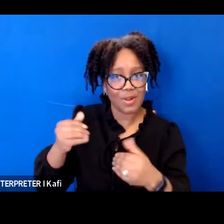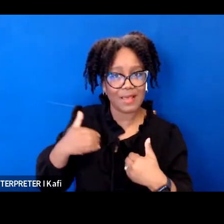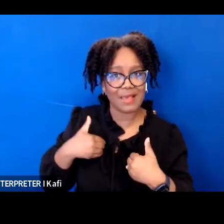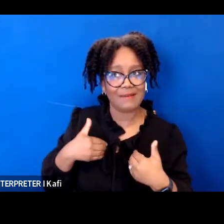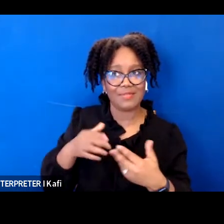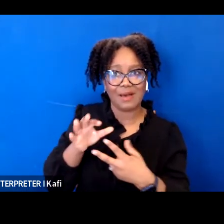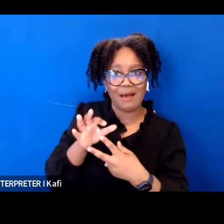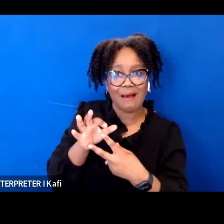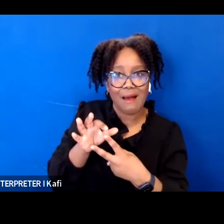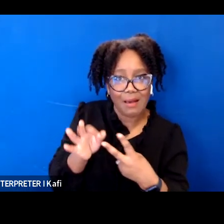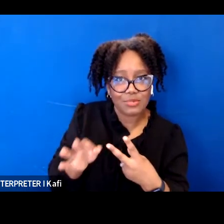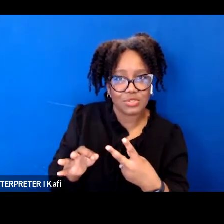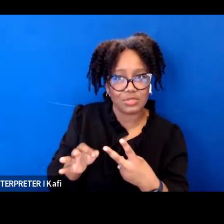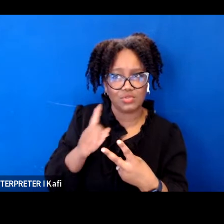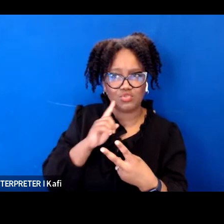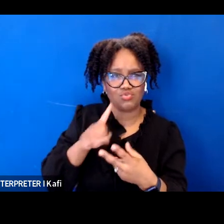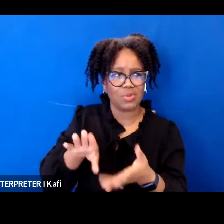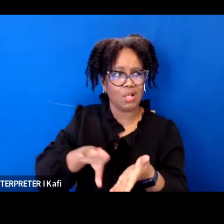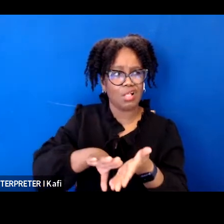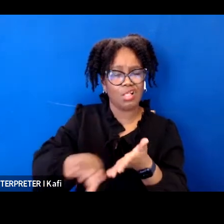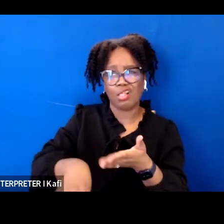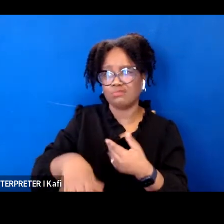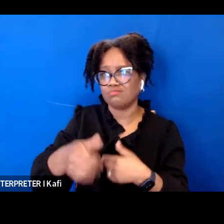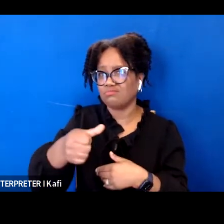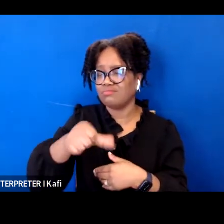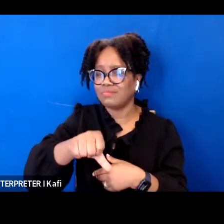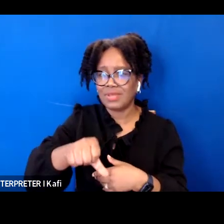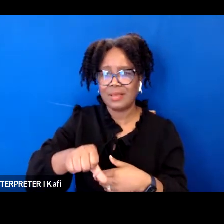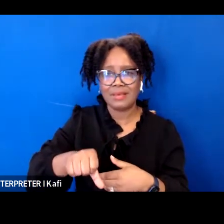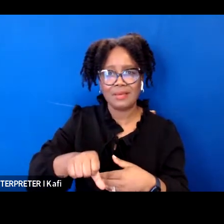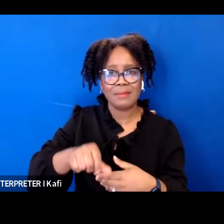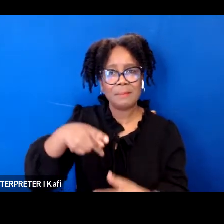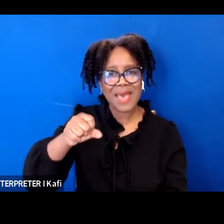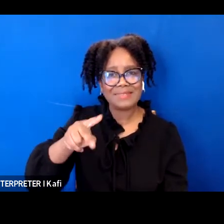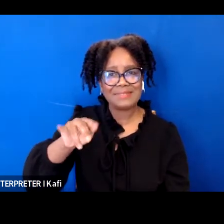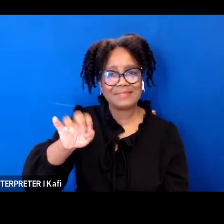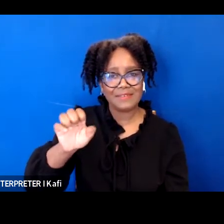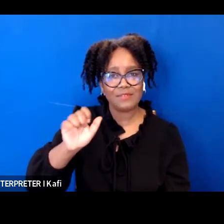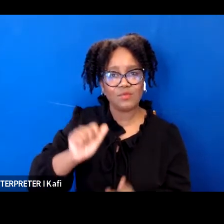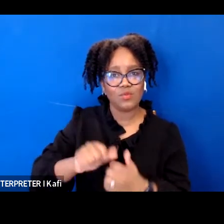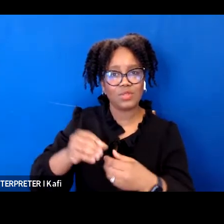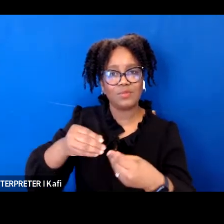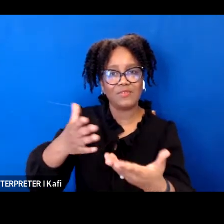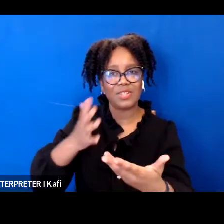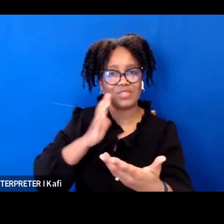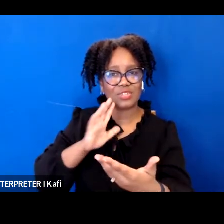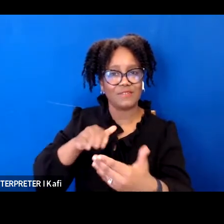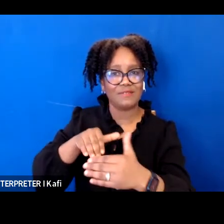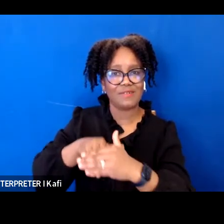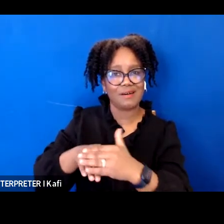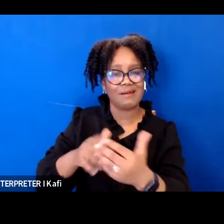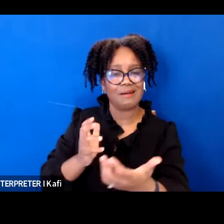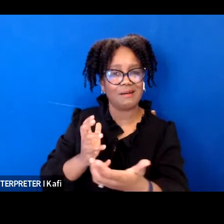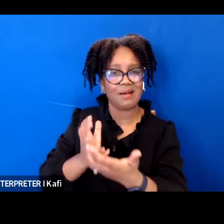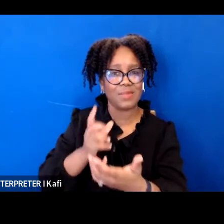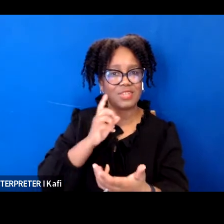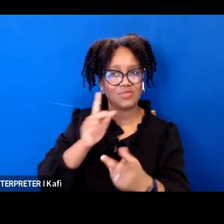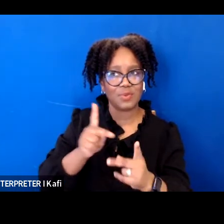option excuse me to be passive in their approach to disabled individuals as far as the provision of accommodations is concerned